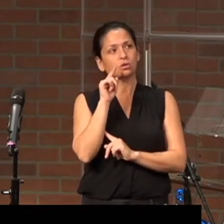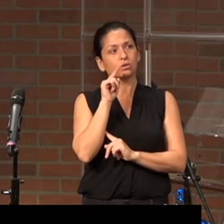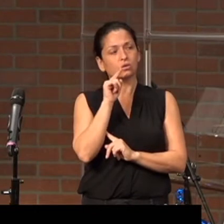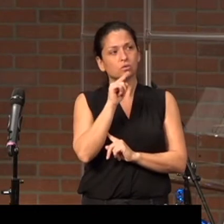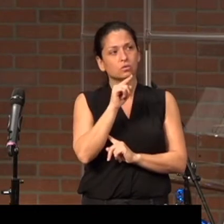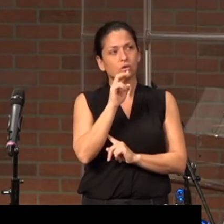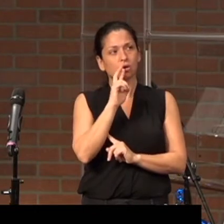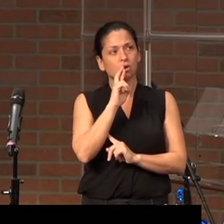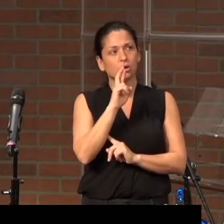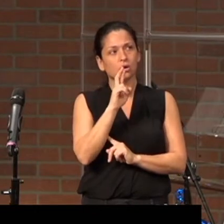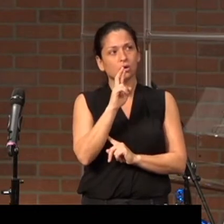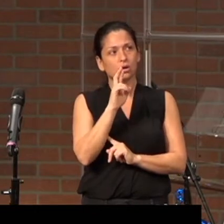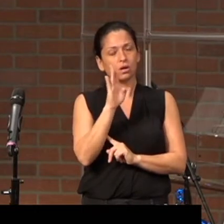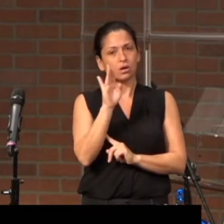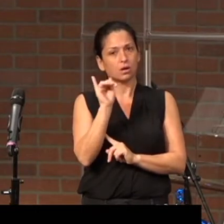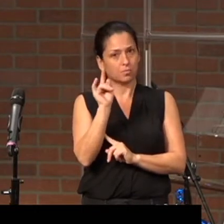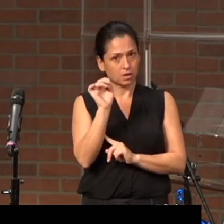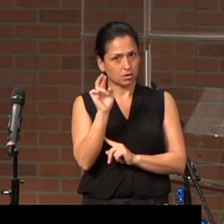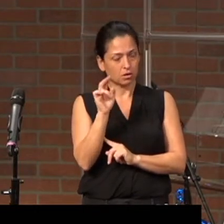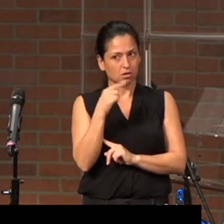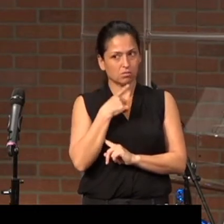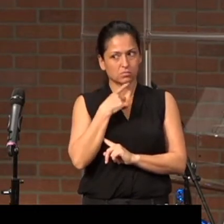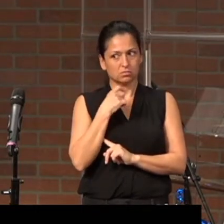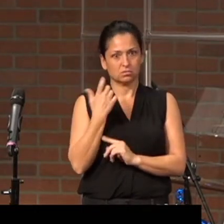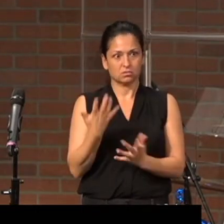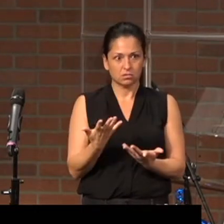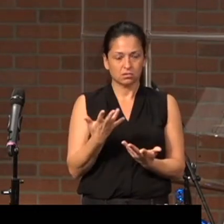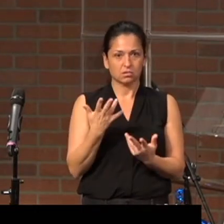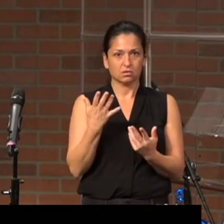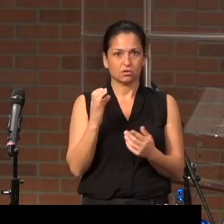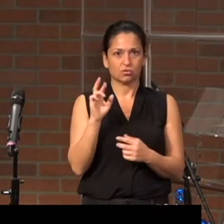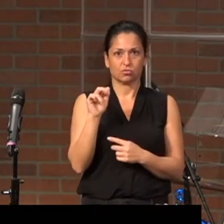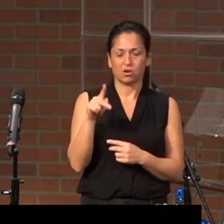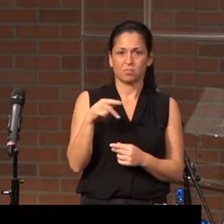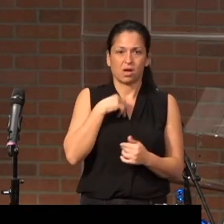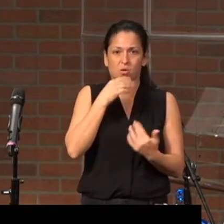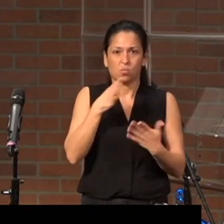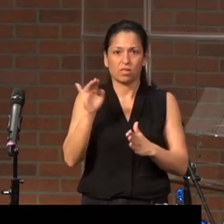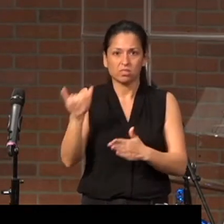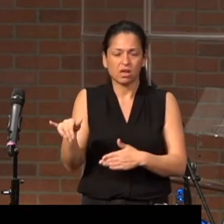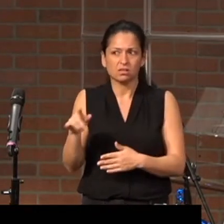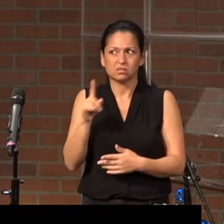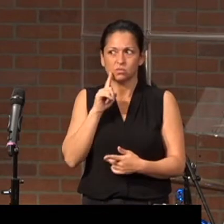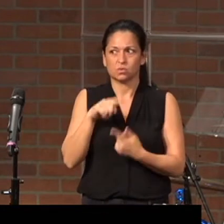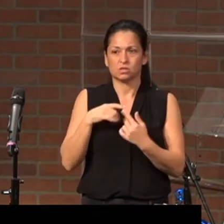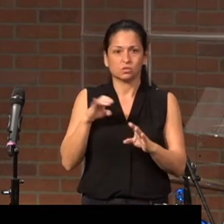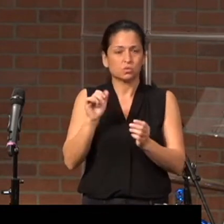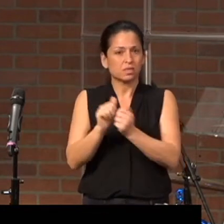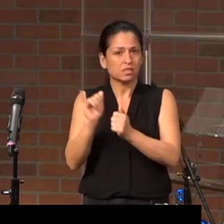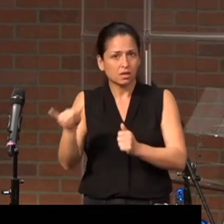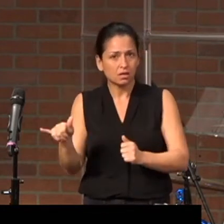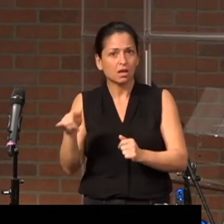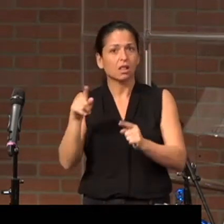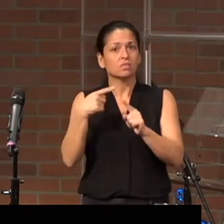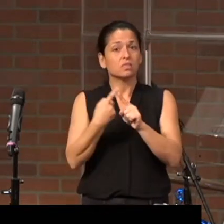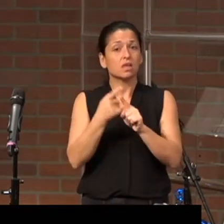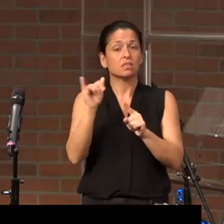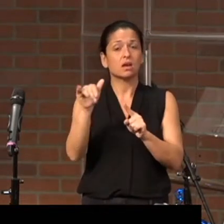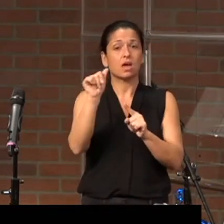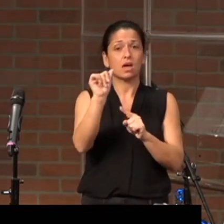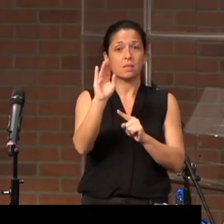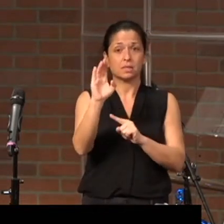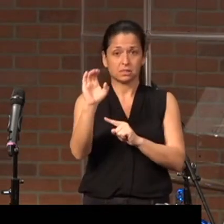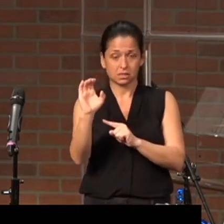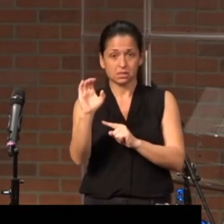I'm like, well, crap, I don't want that. You know, like, what do I do with that? And then this ABC,